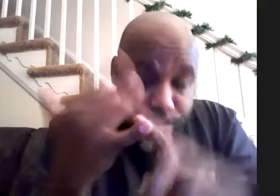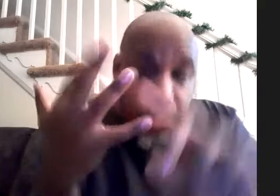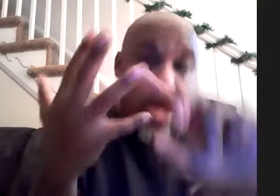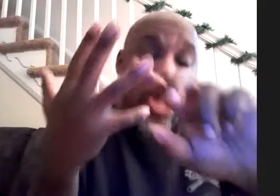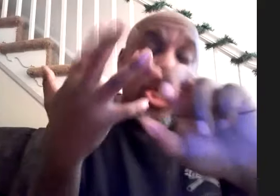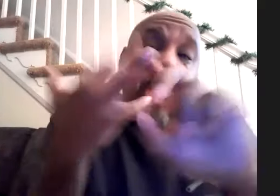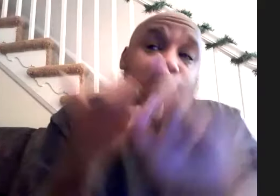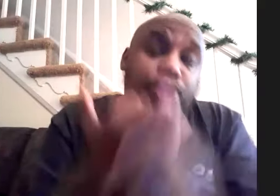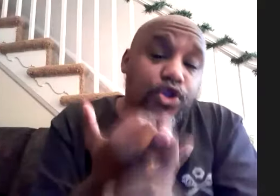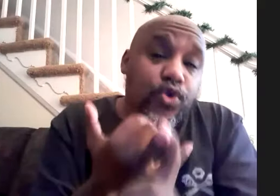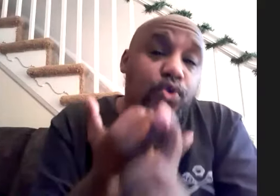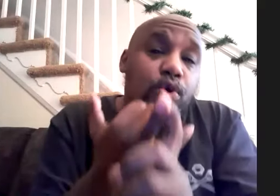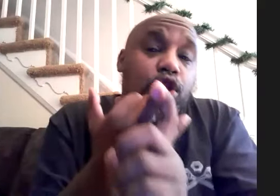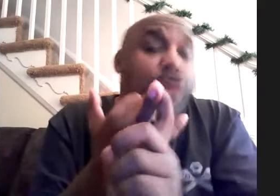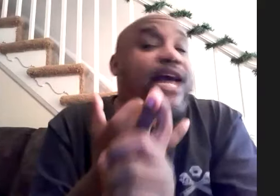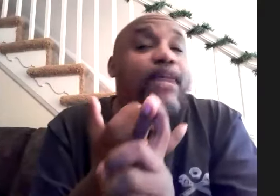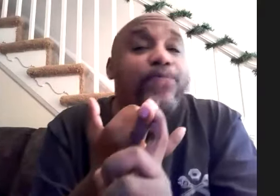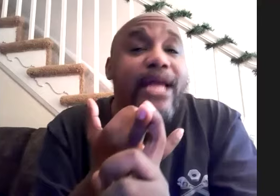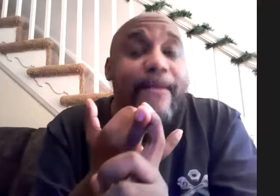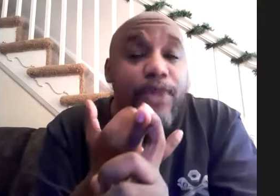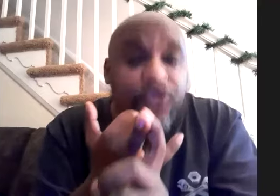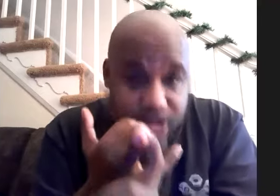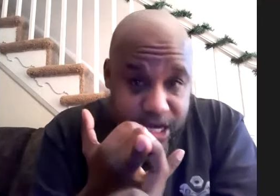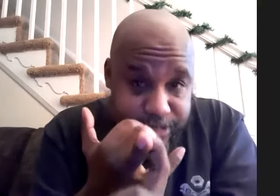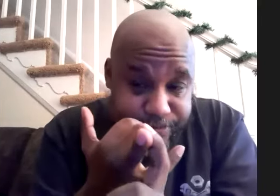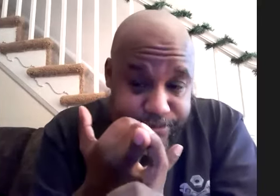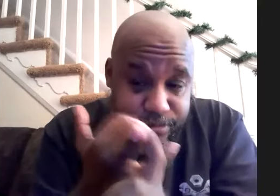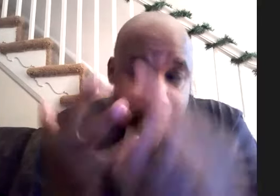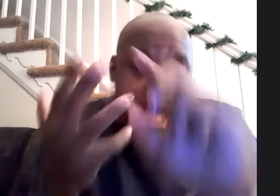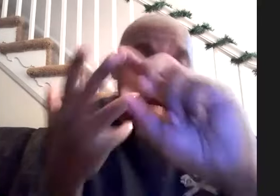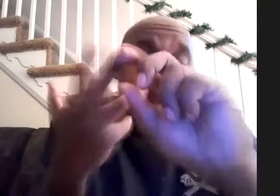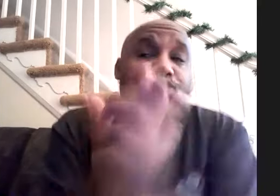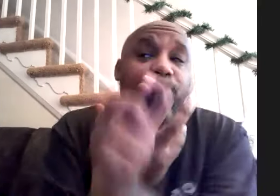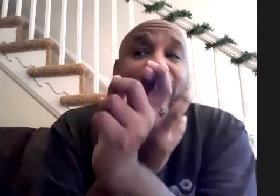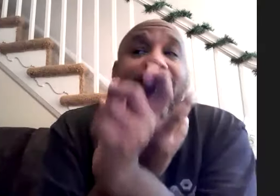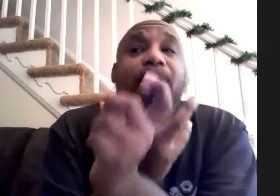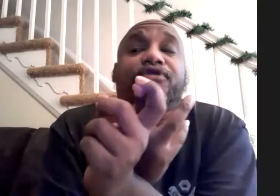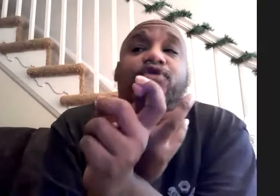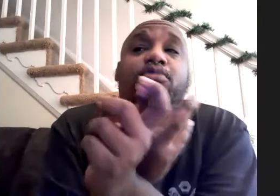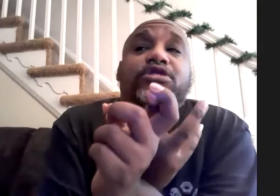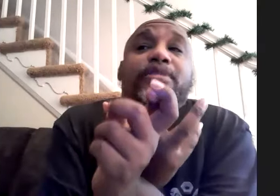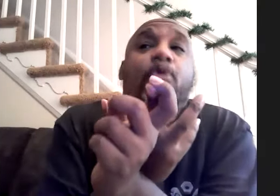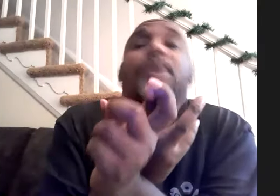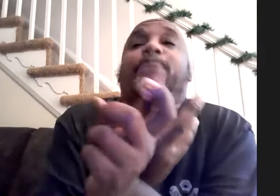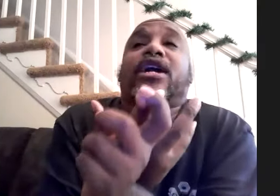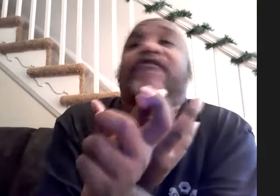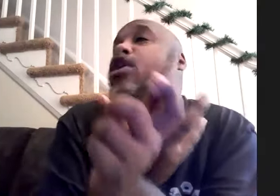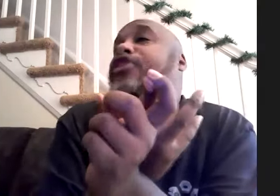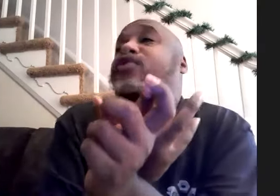number two learn how to play it musically and number three the elephant in room most important part out of all three of